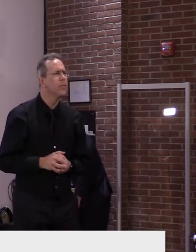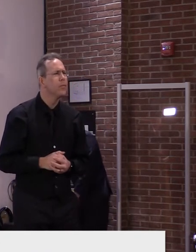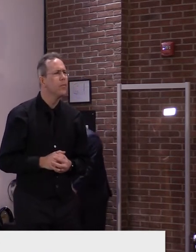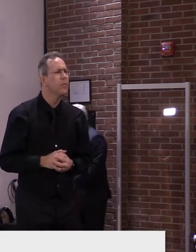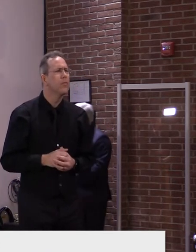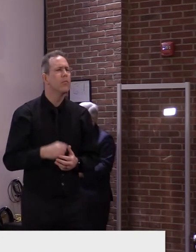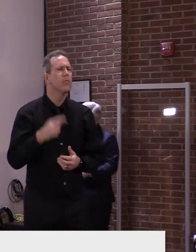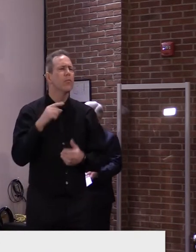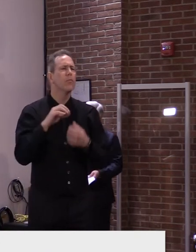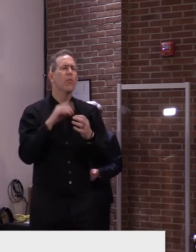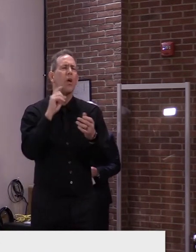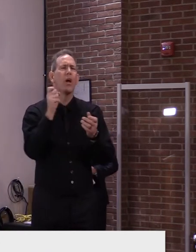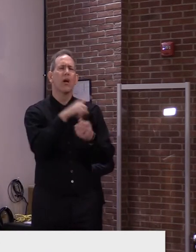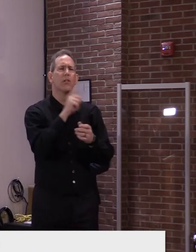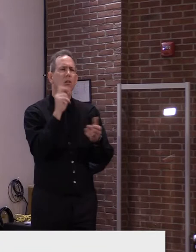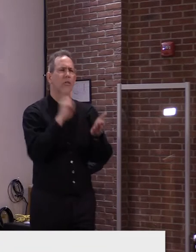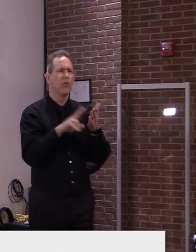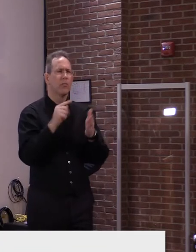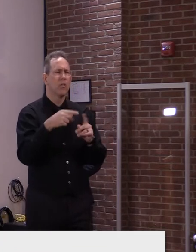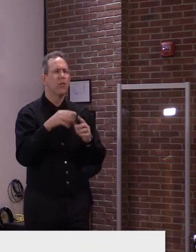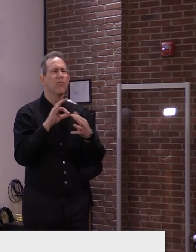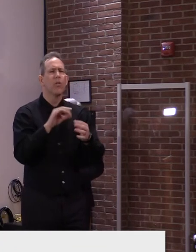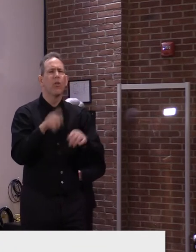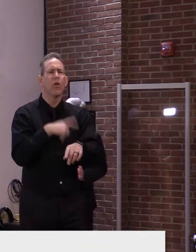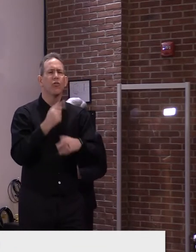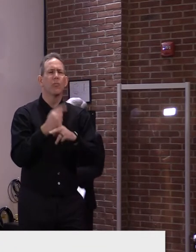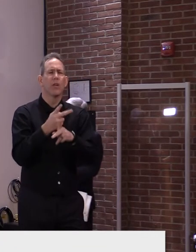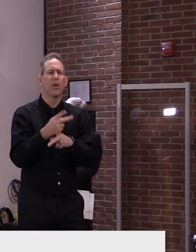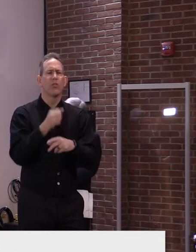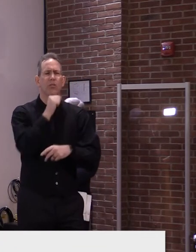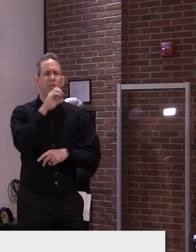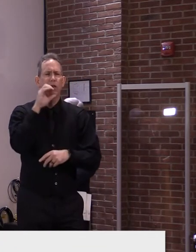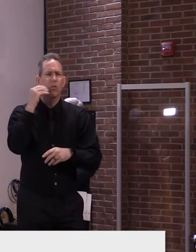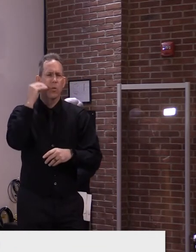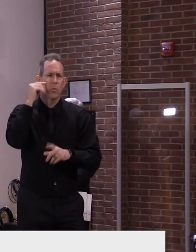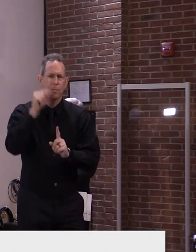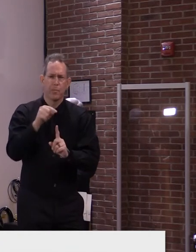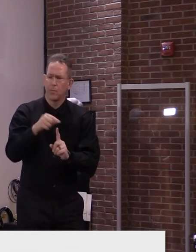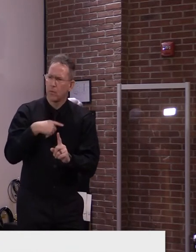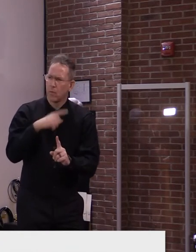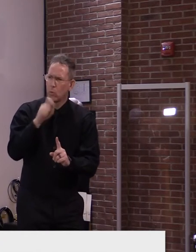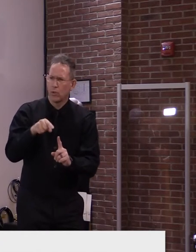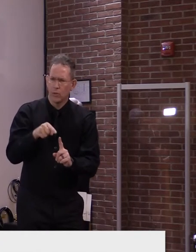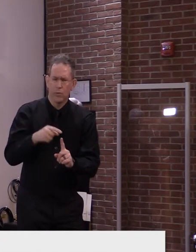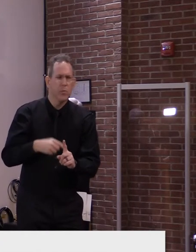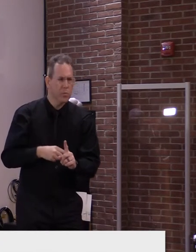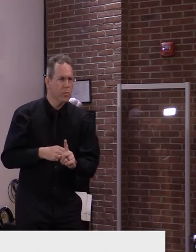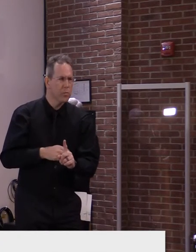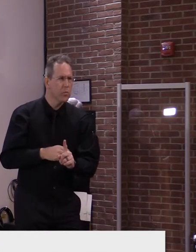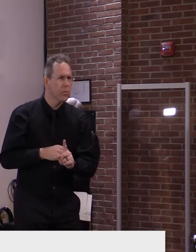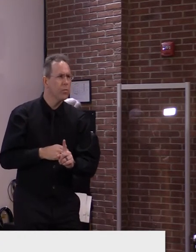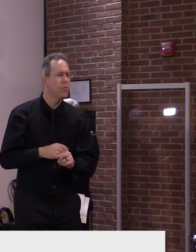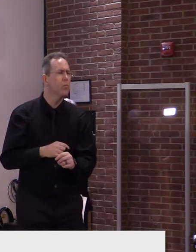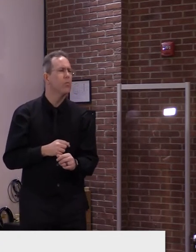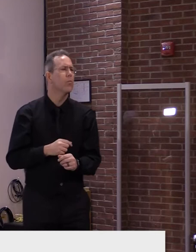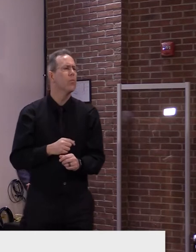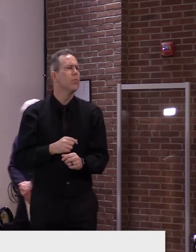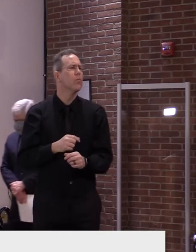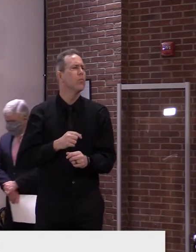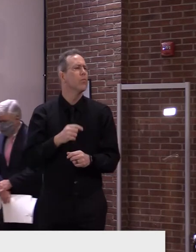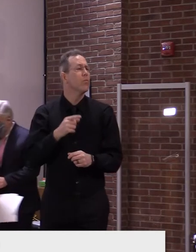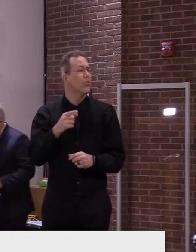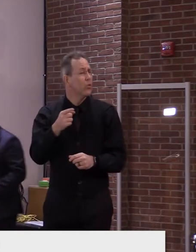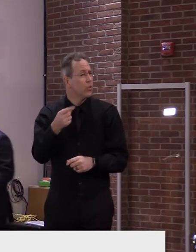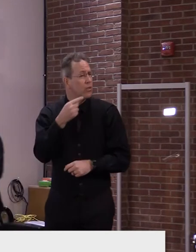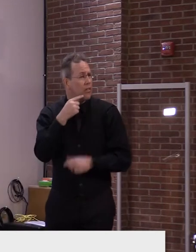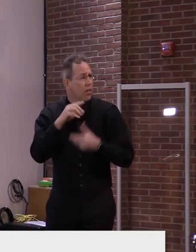You said that one of the, um, factors that should be considered is whether, whether the facility had an outbreak or not. And I wonder if